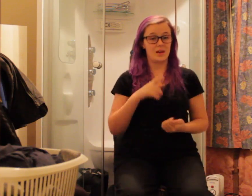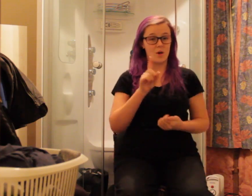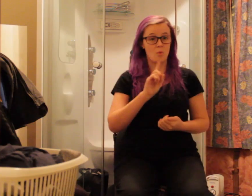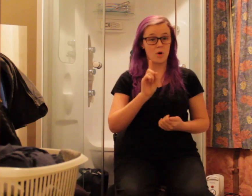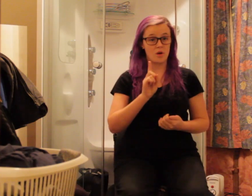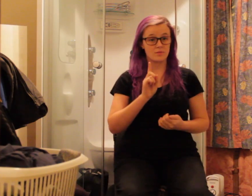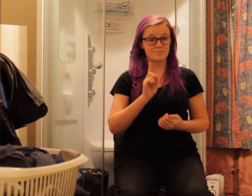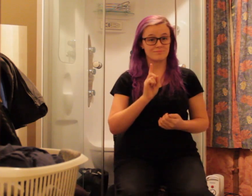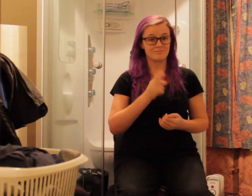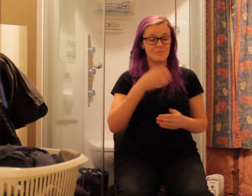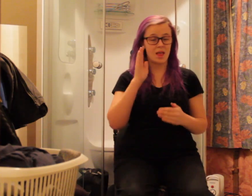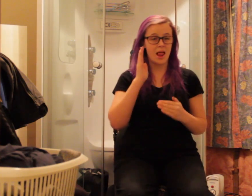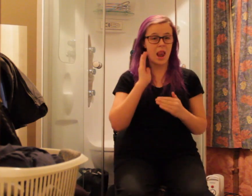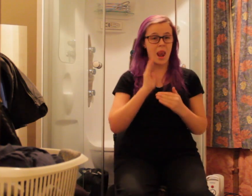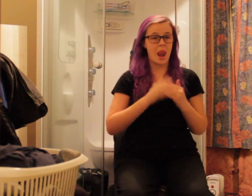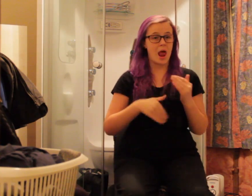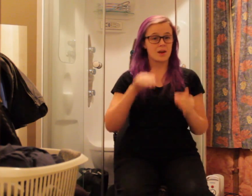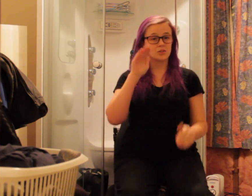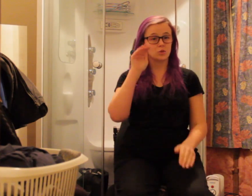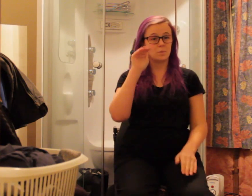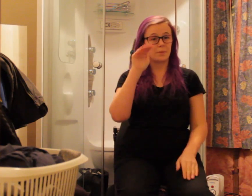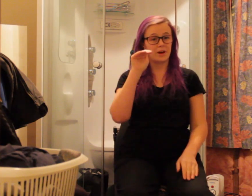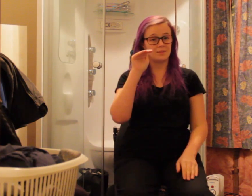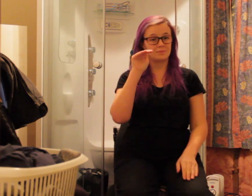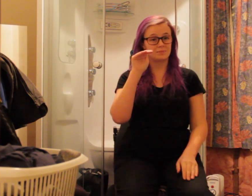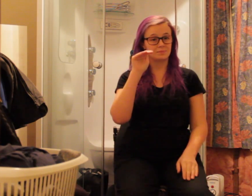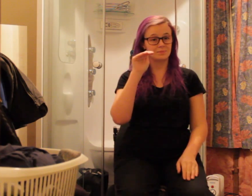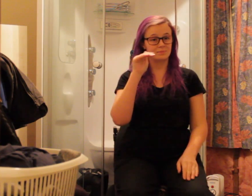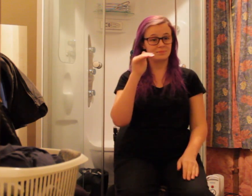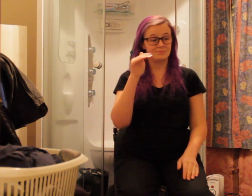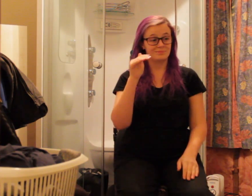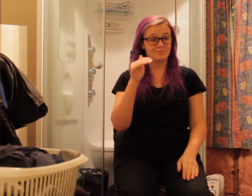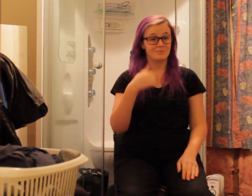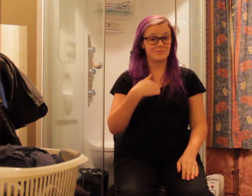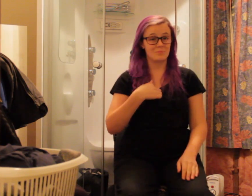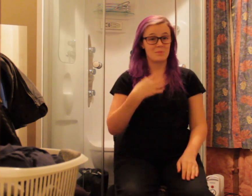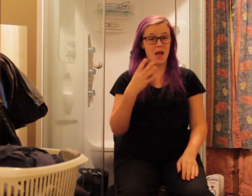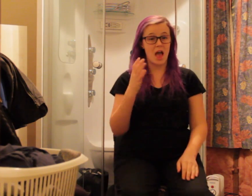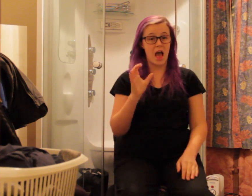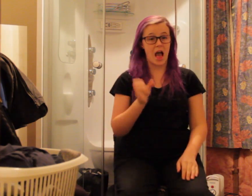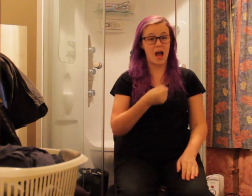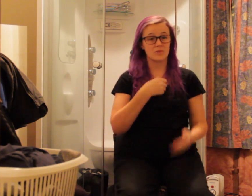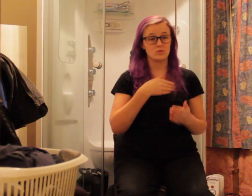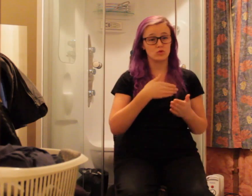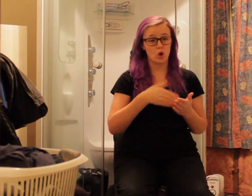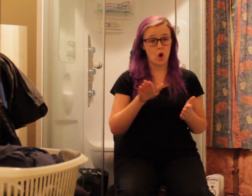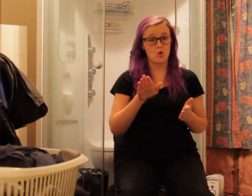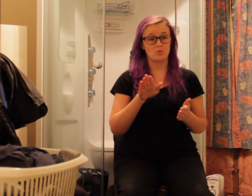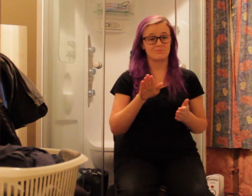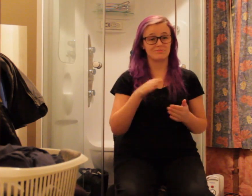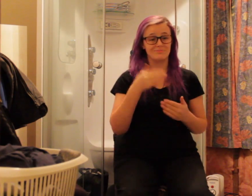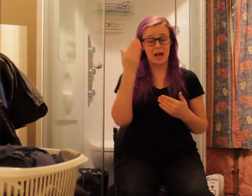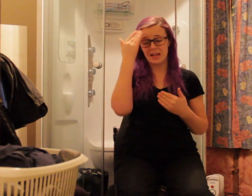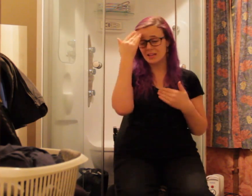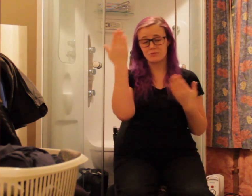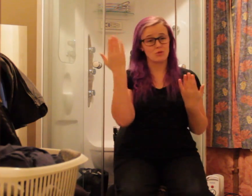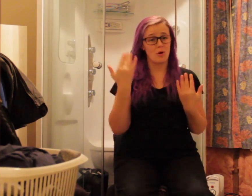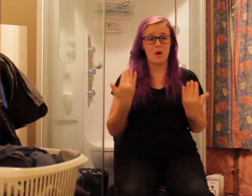So here we are, the final goodbye. I've got to leave the nest, but I'm not